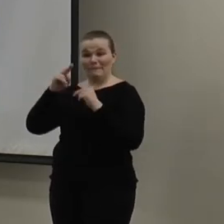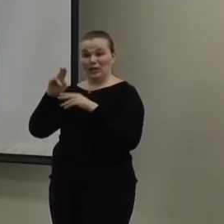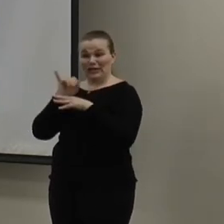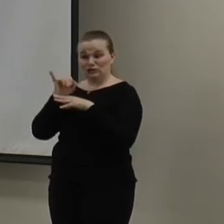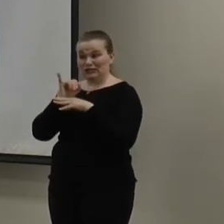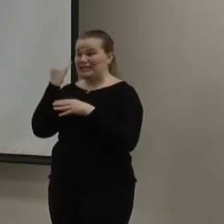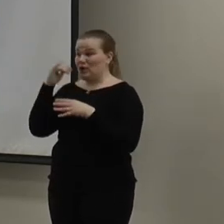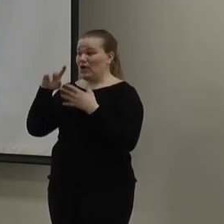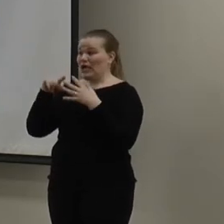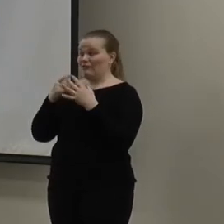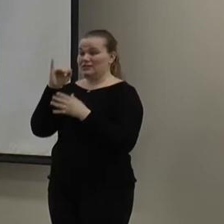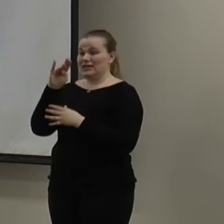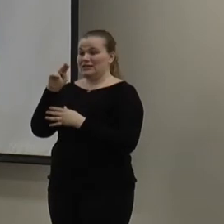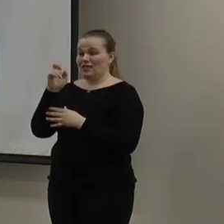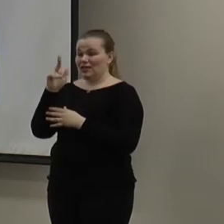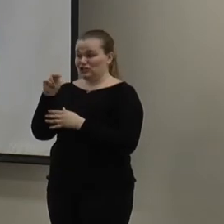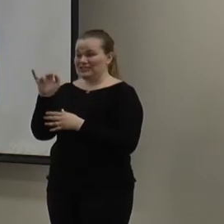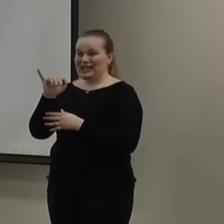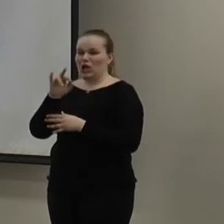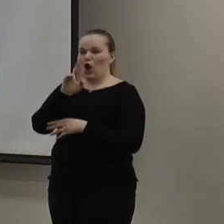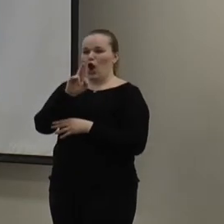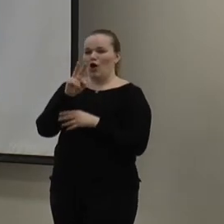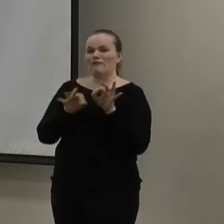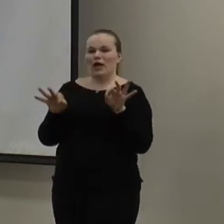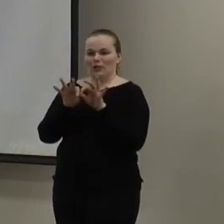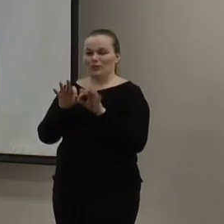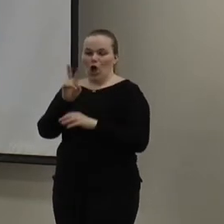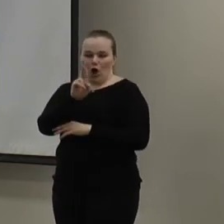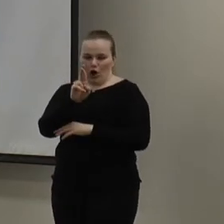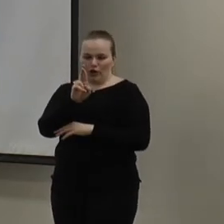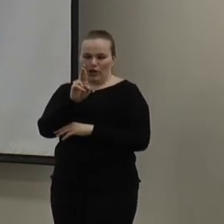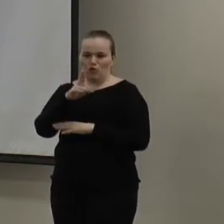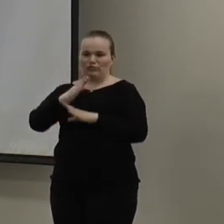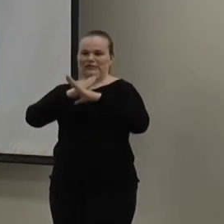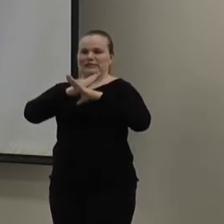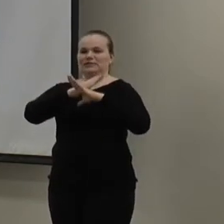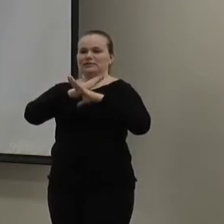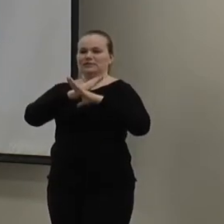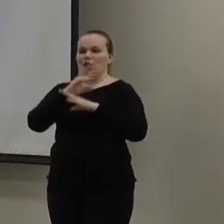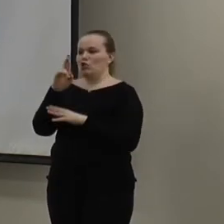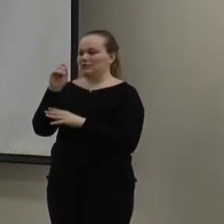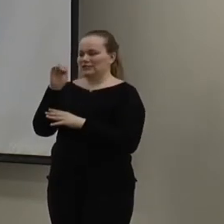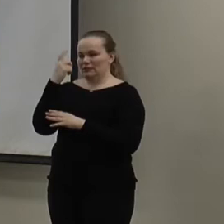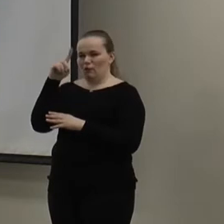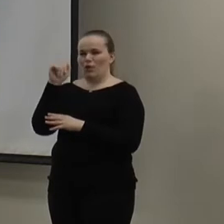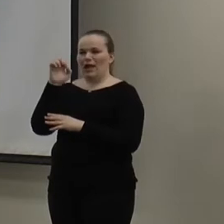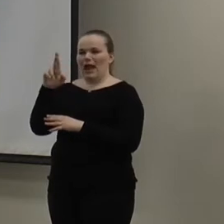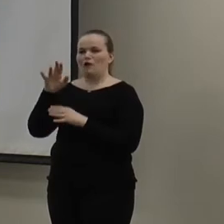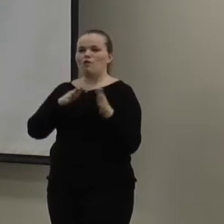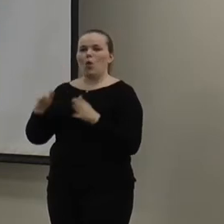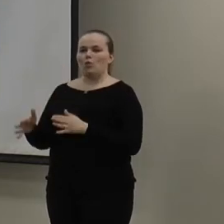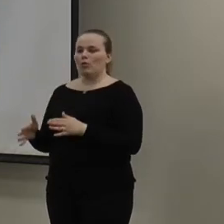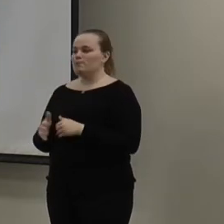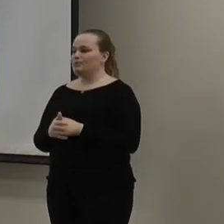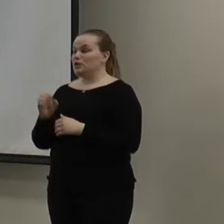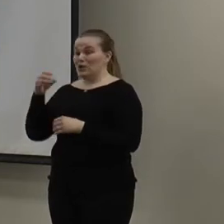when it comes to insulation, the way it's kind of rated is an R value. The R stands for resistance, resistance to airflow. And